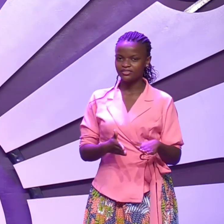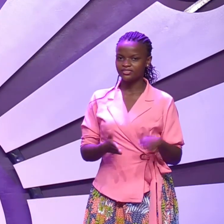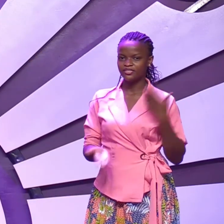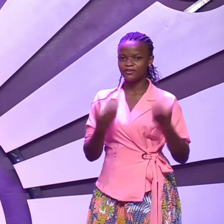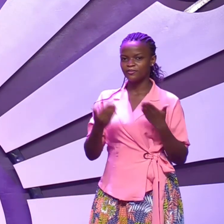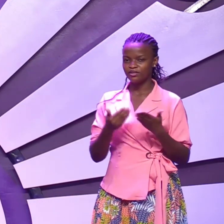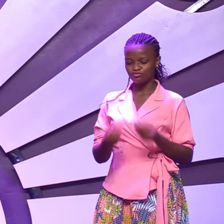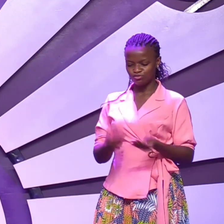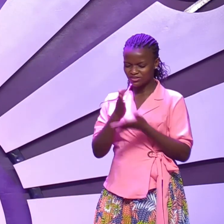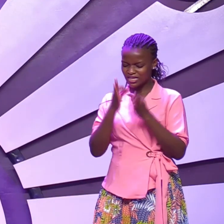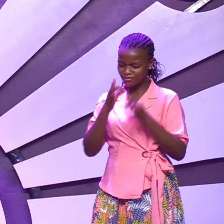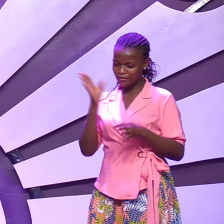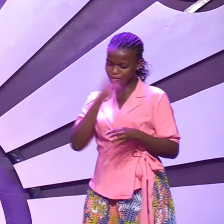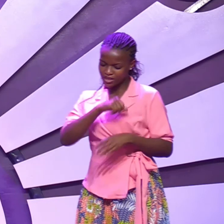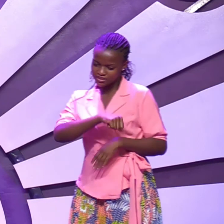do something but himself